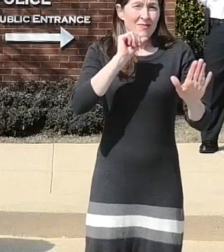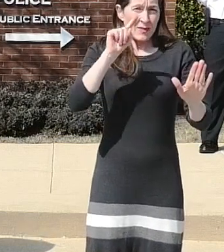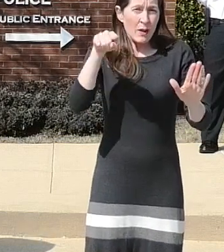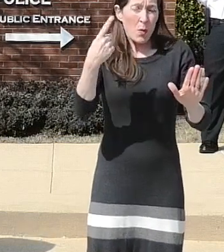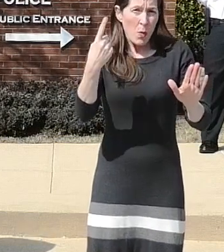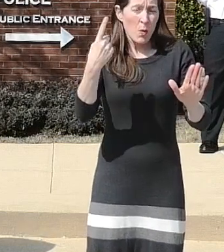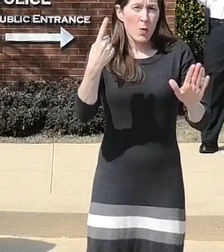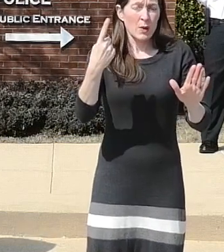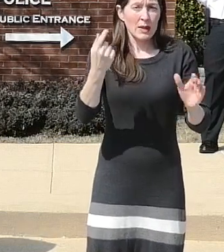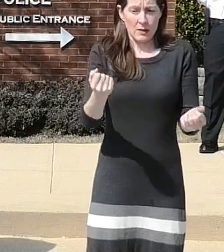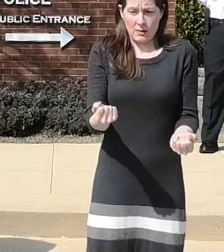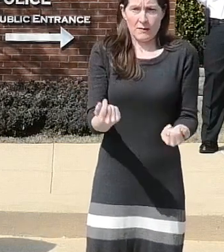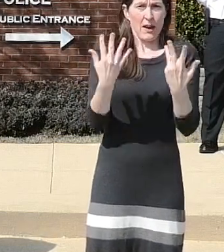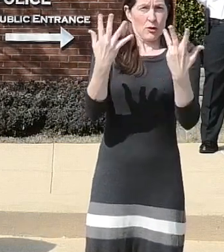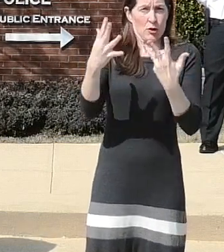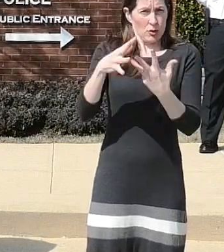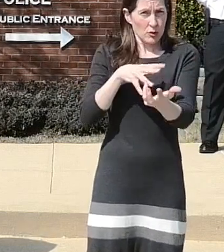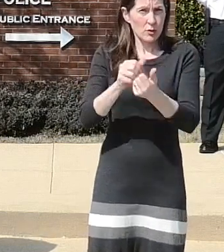lives